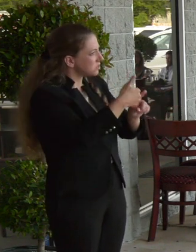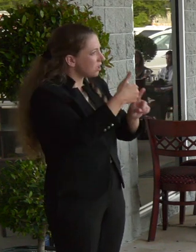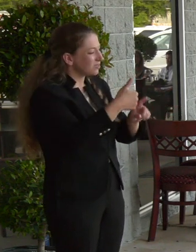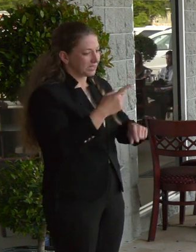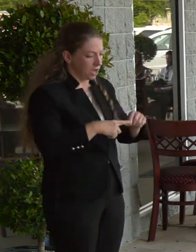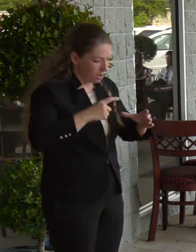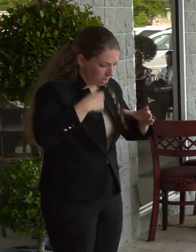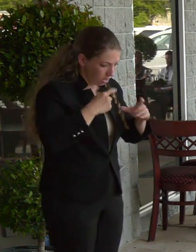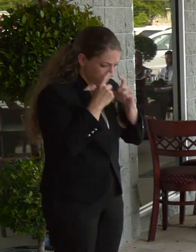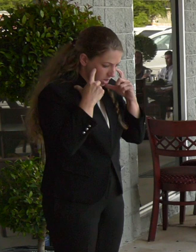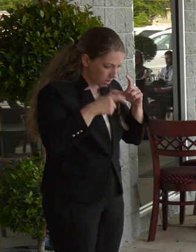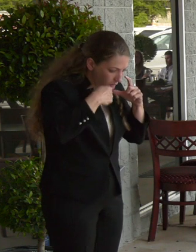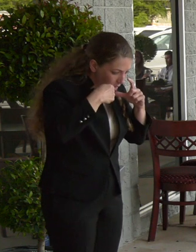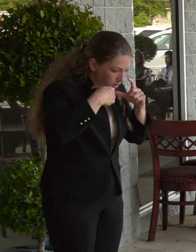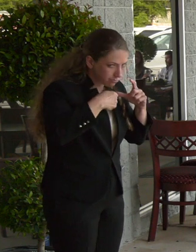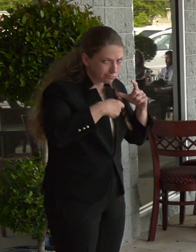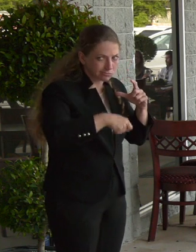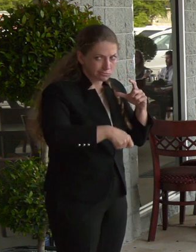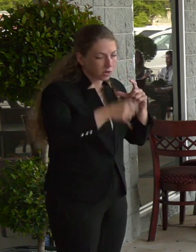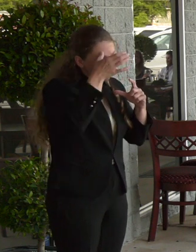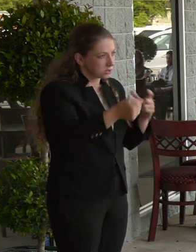mask on. So, that's a common sense thing.